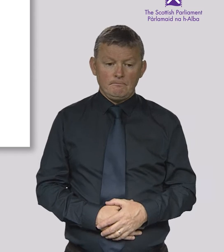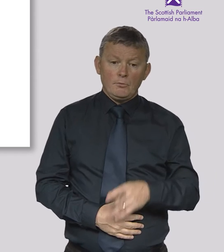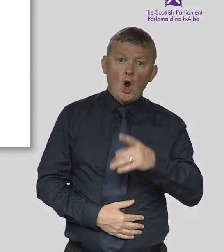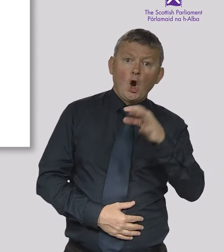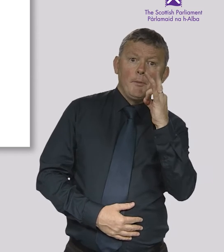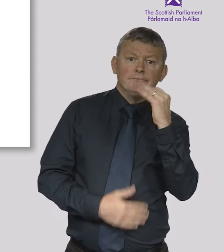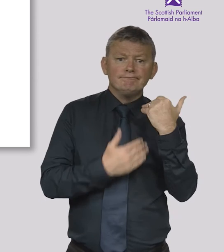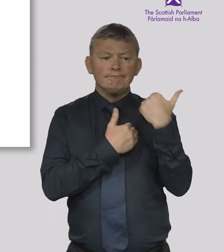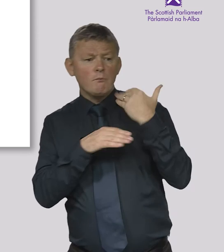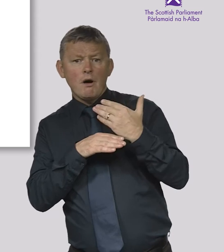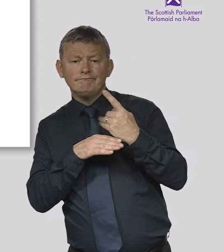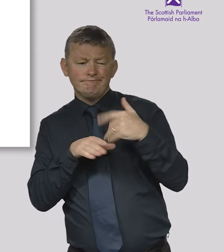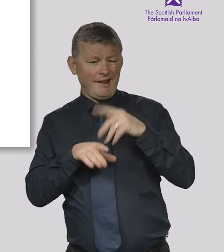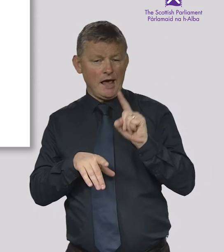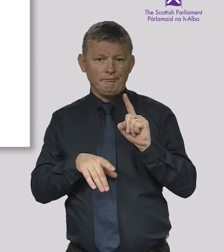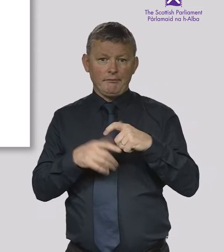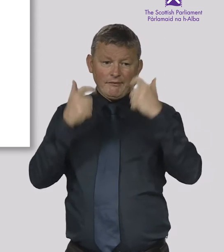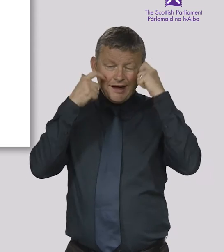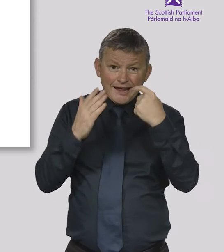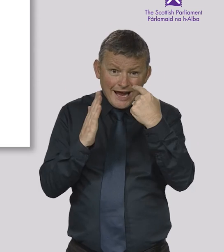The work of committees includes